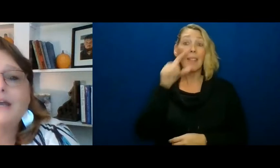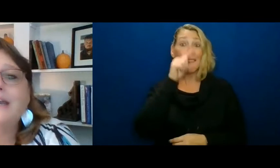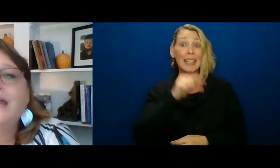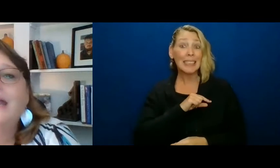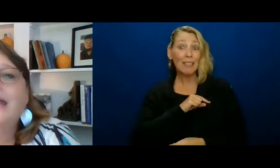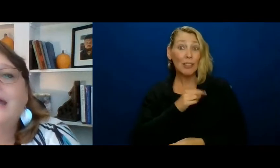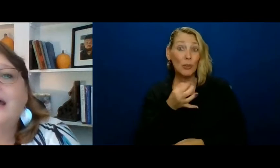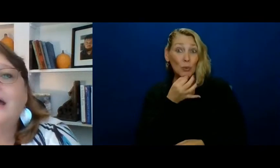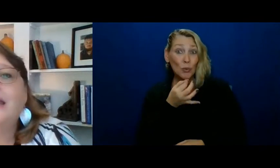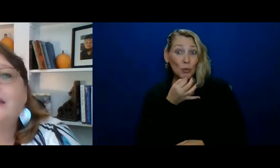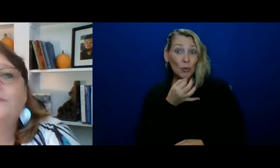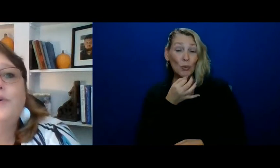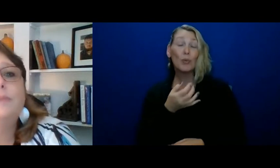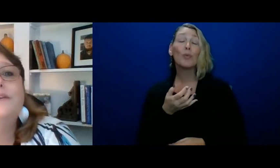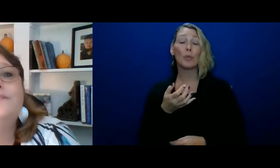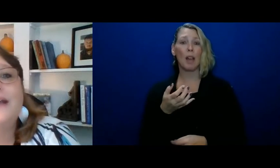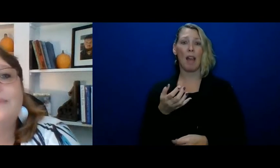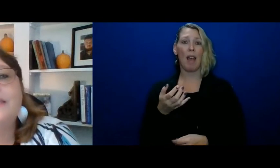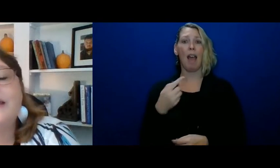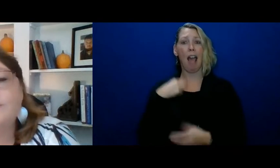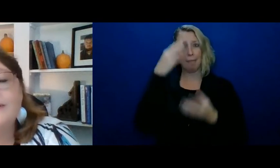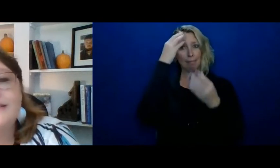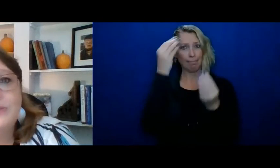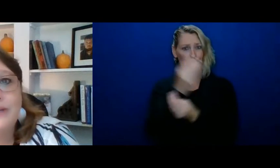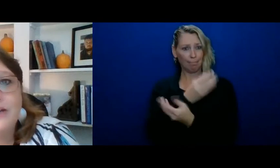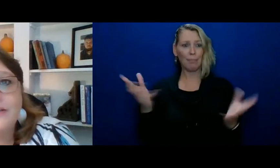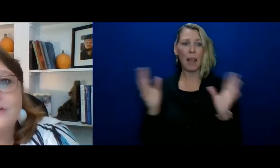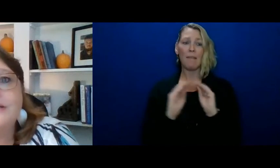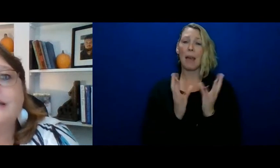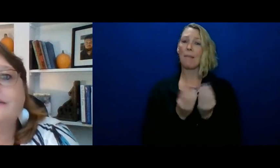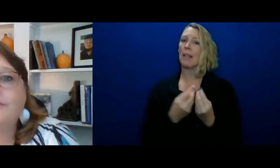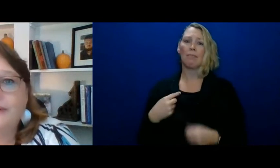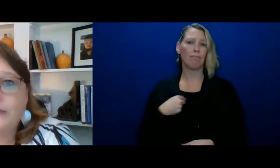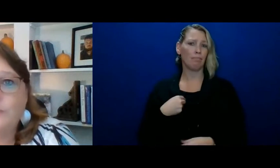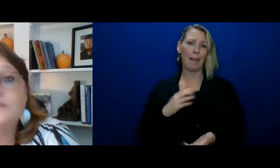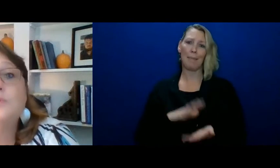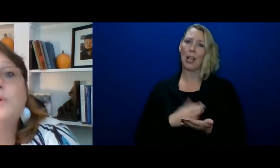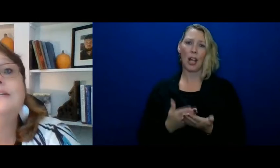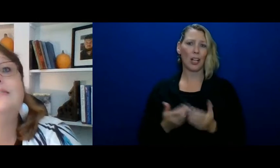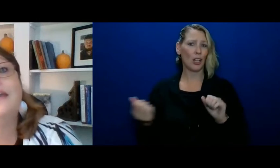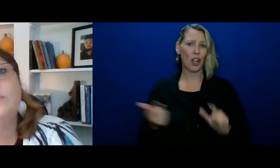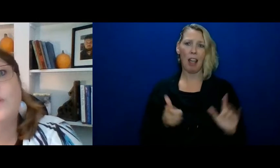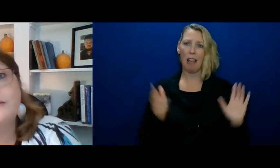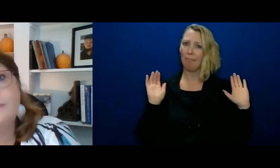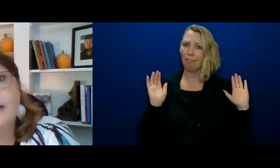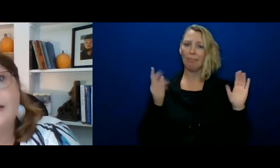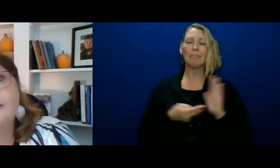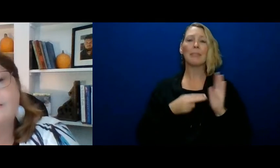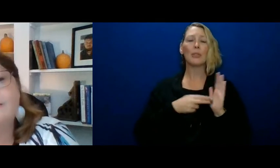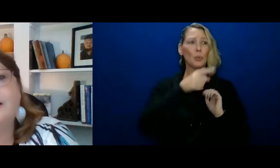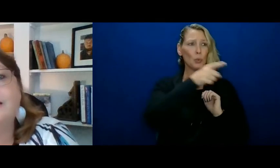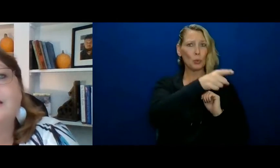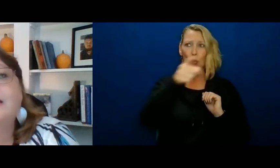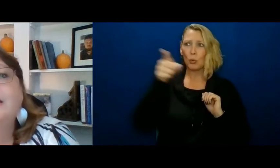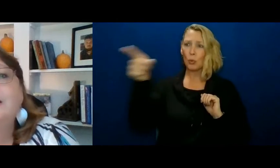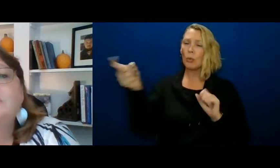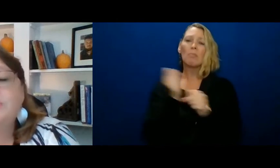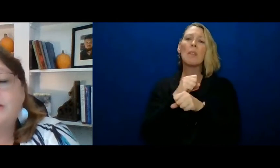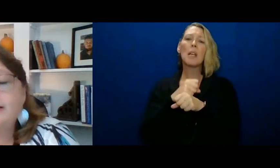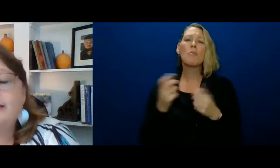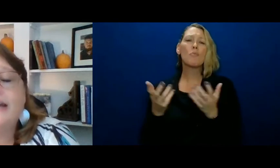up. Right. And I informed the family that I wasn't doing all the cooking. Everybody was. What did they want to make? Right.